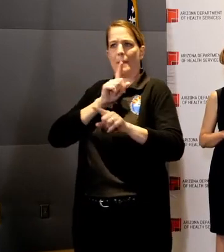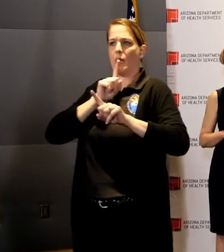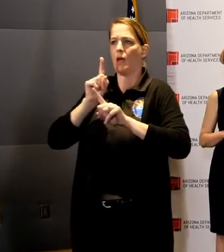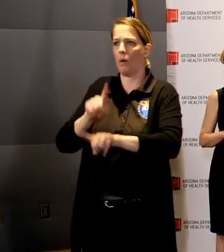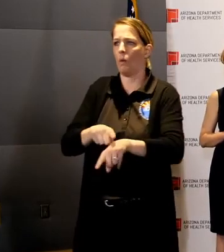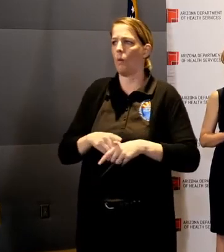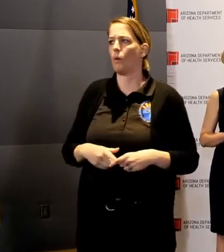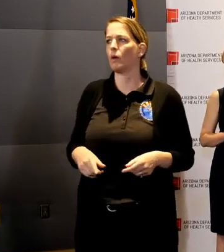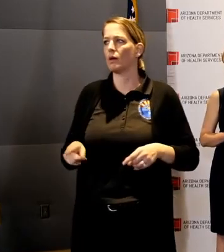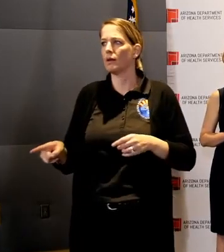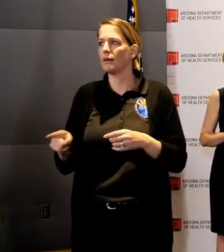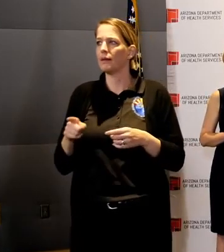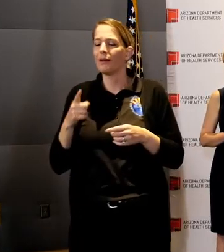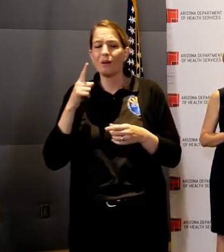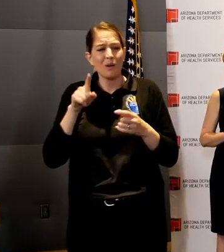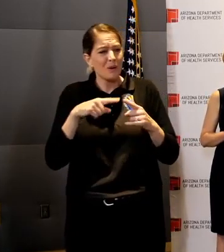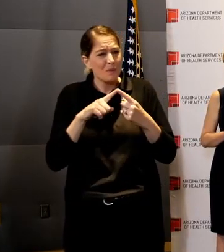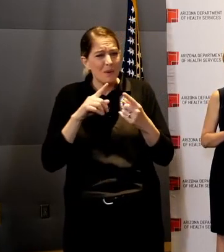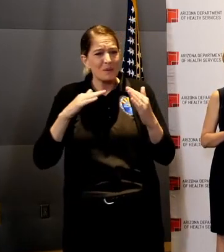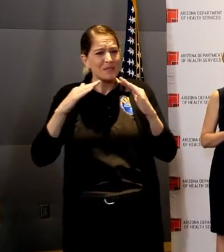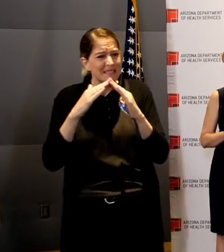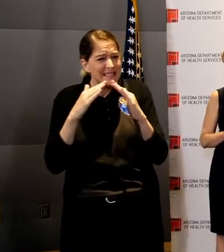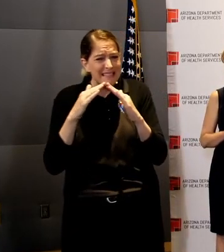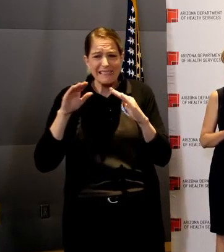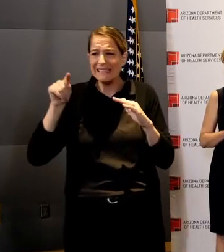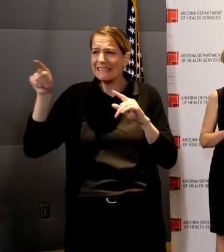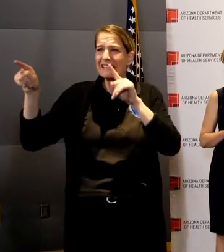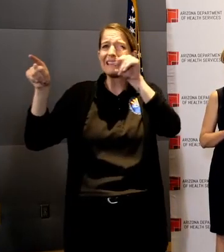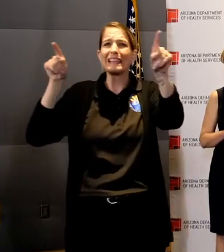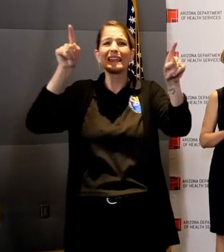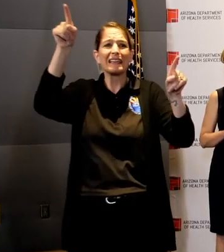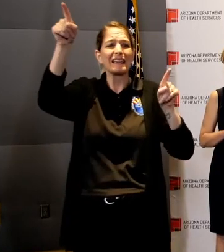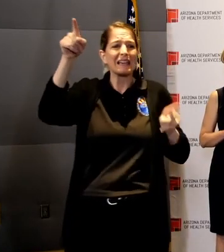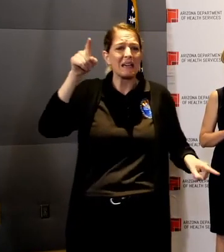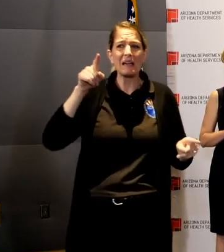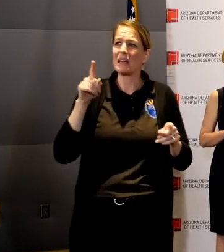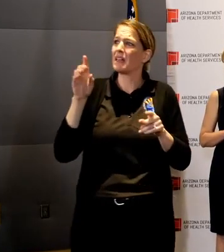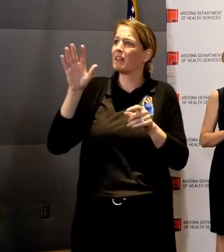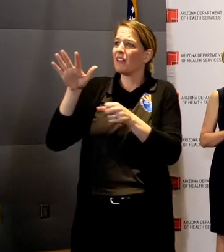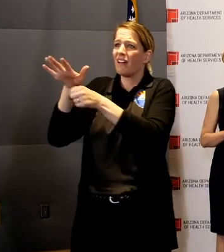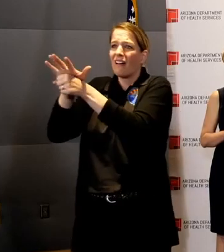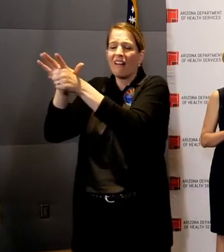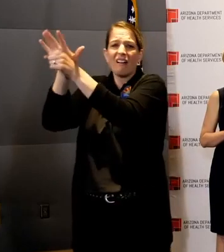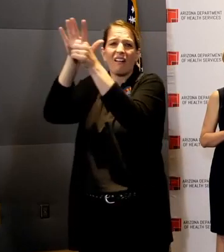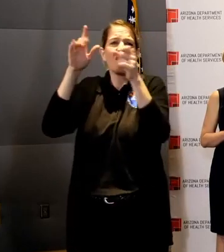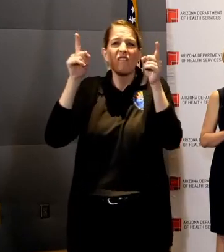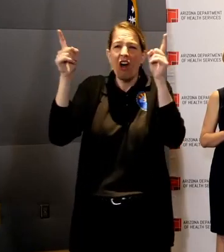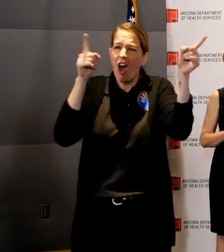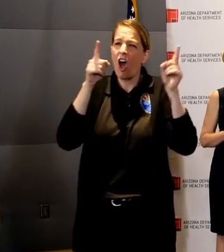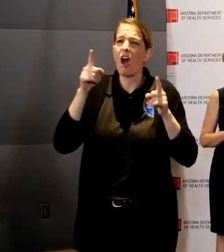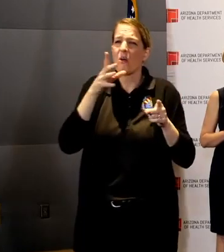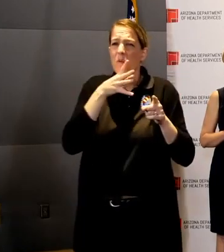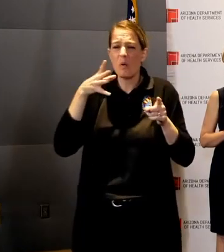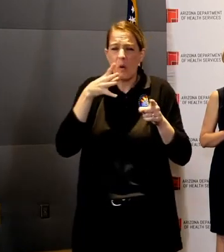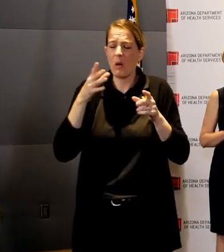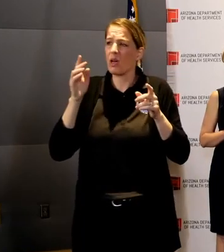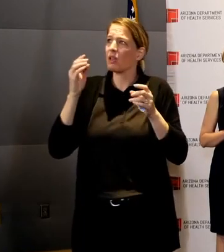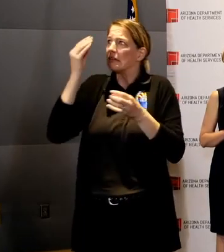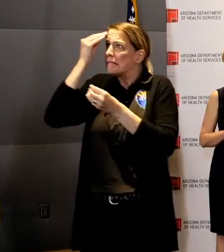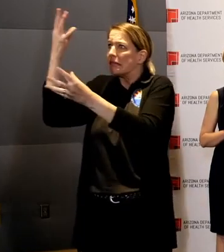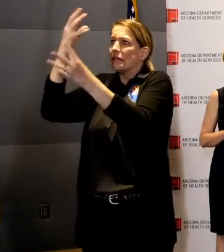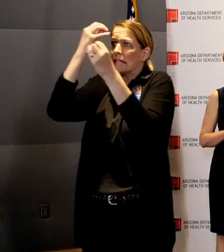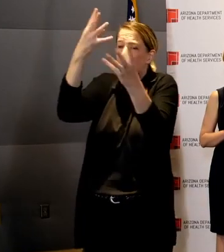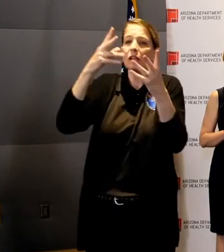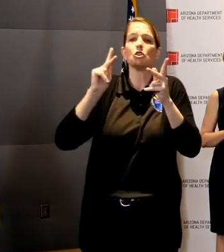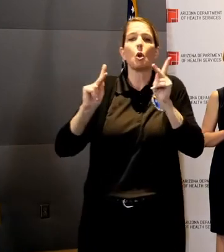live in? More data that we can get. Maybe those areas of people will be like, this is in my city. Maybe it will. We're